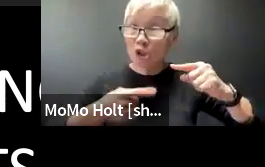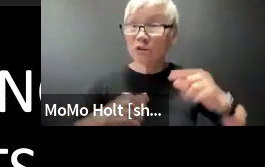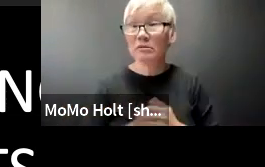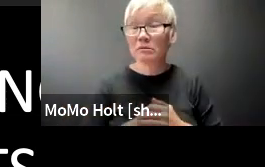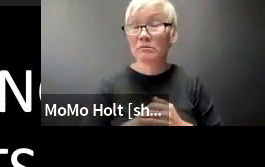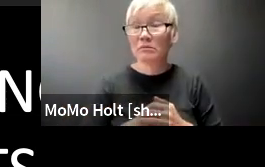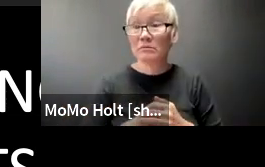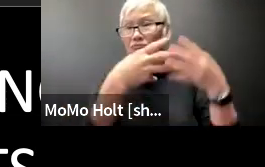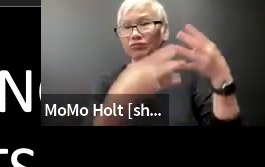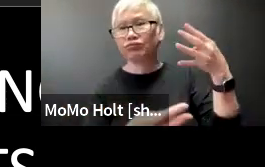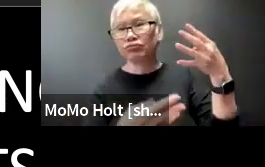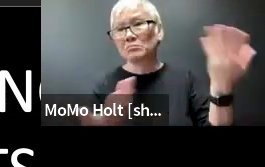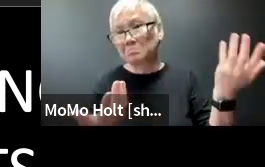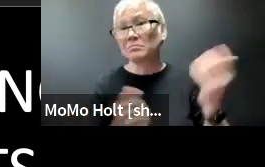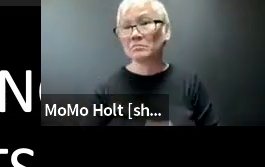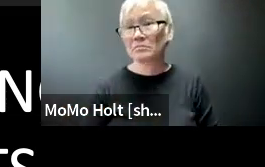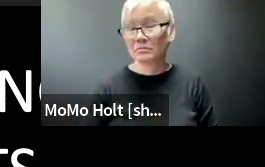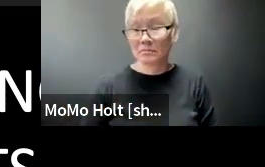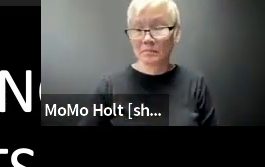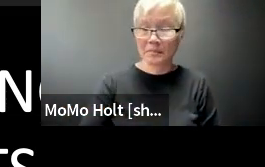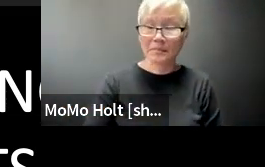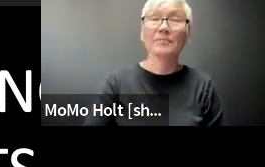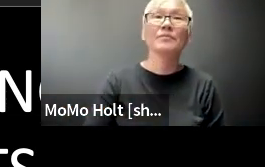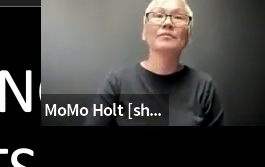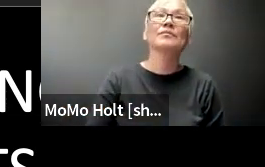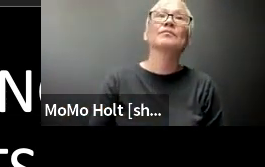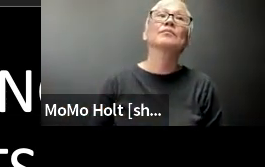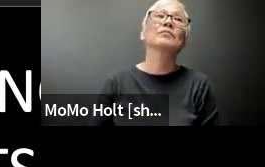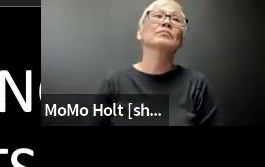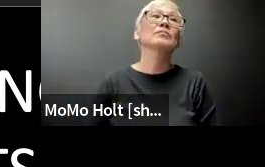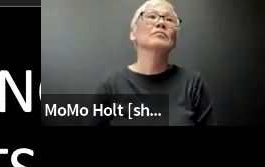to problems and chaos injury etc etc